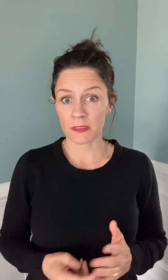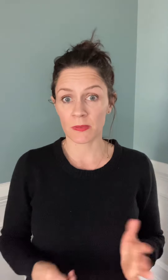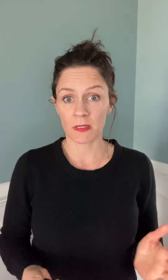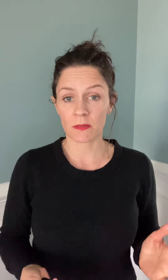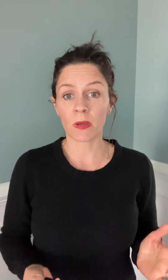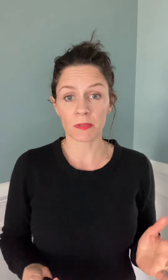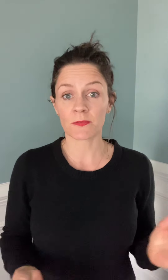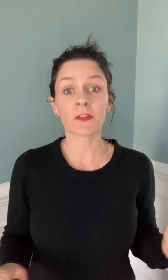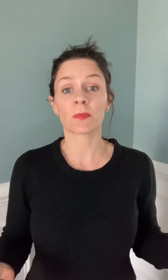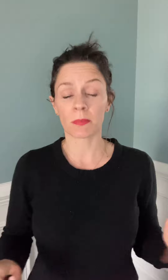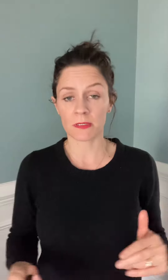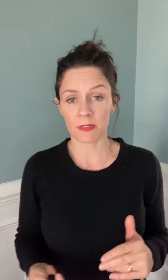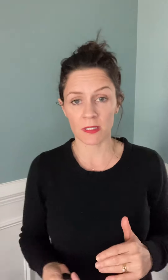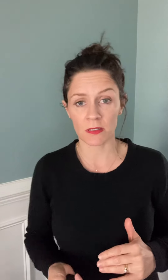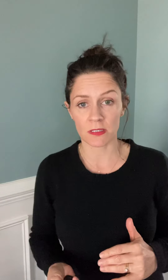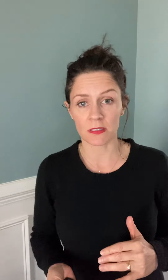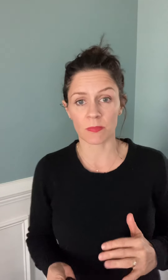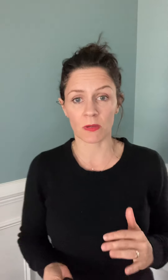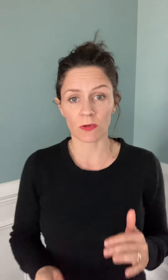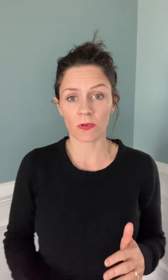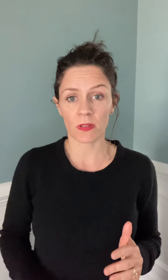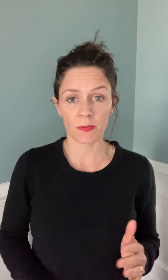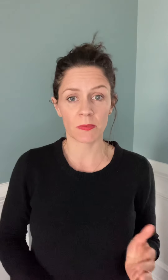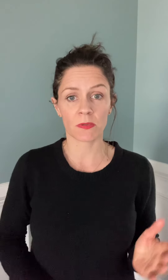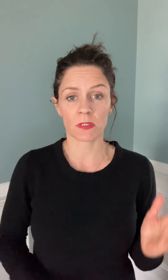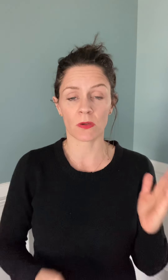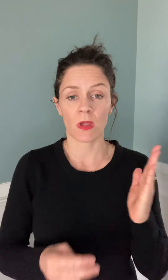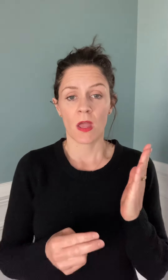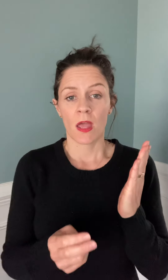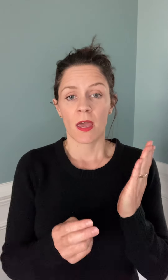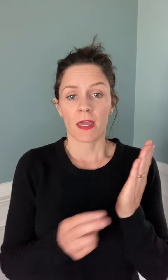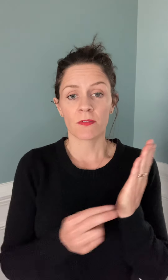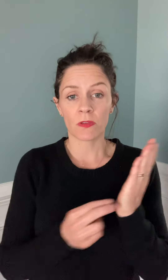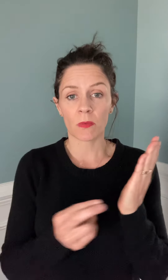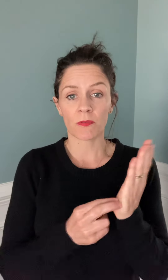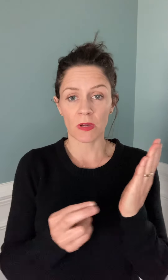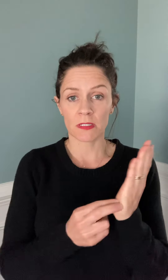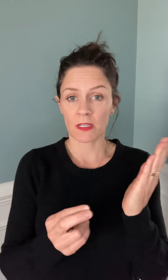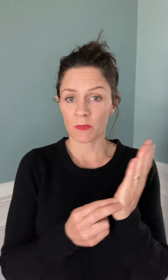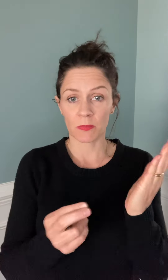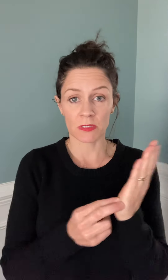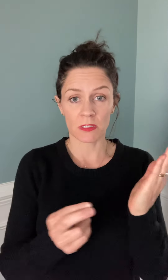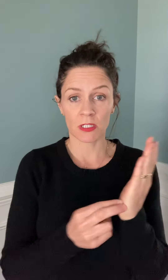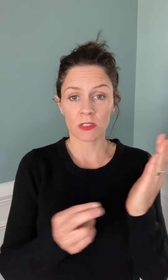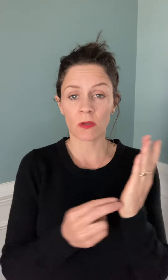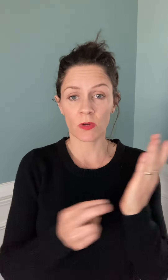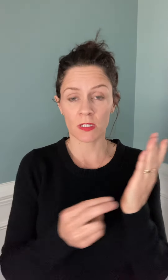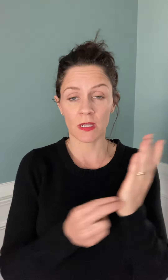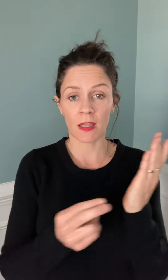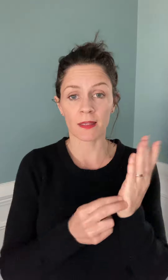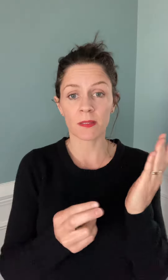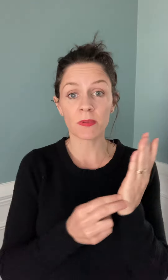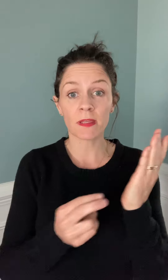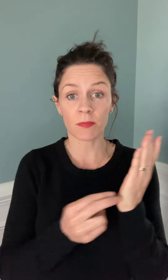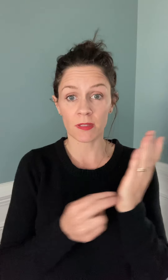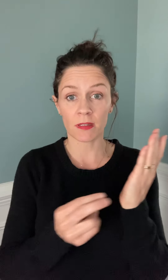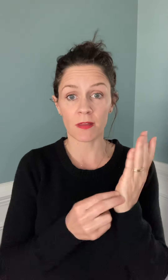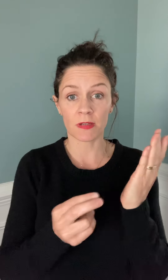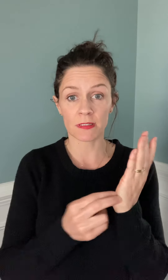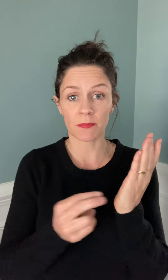speak, public fear of public speaking because that's a big one for a lot of people. So even though I'm afraid to give my presentation at work today, I deeply and completely love and accept